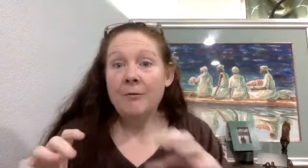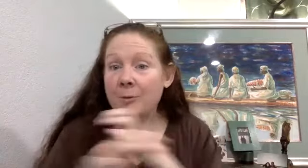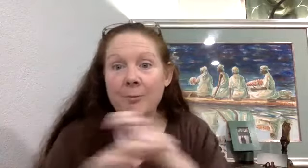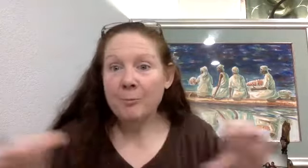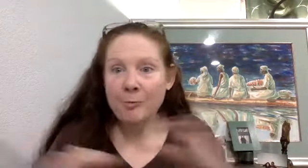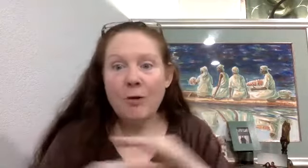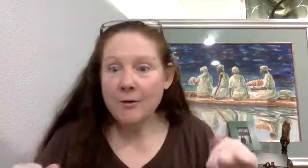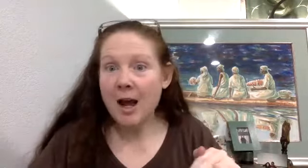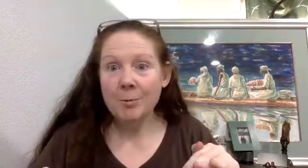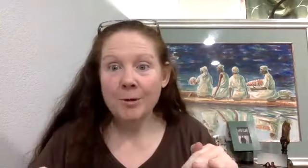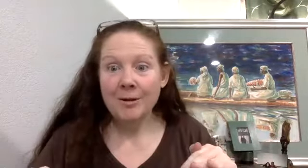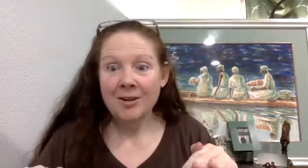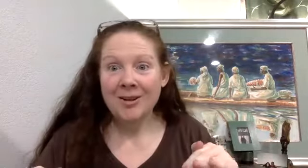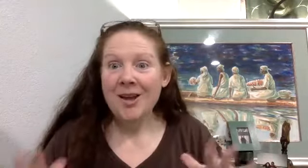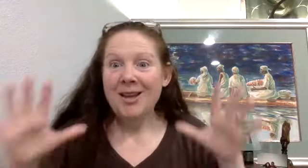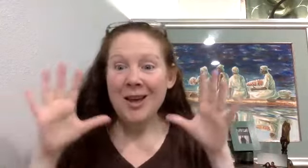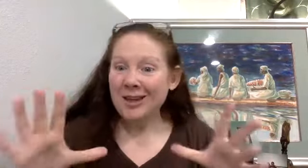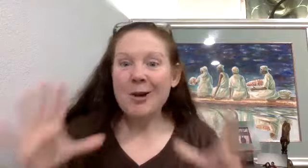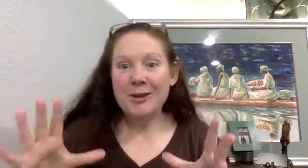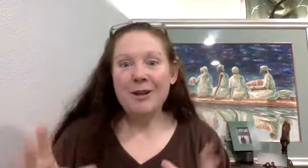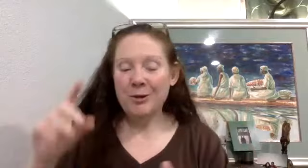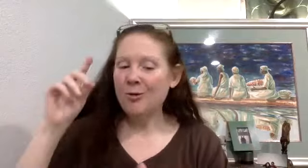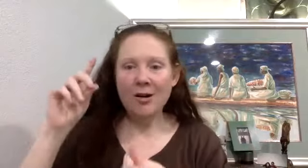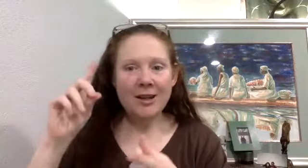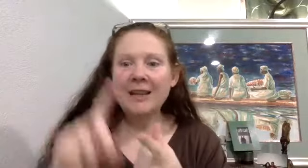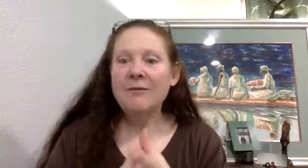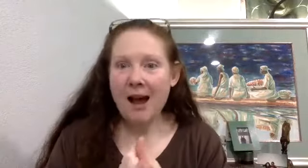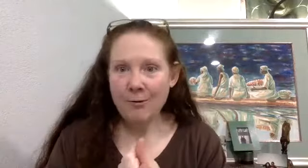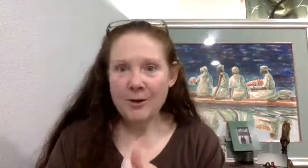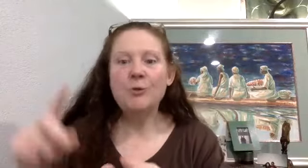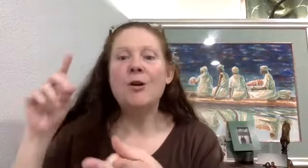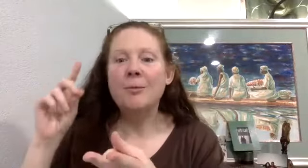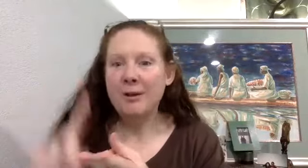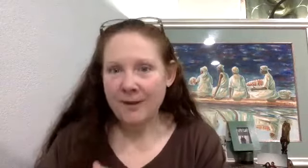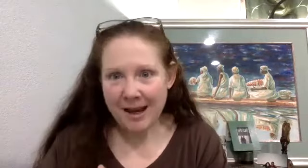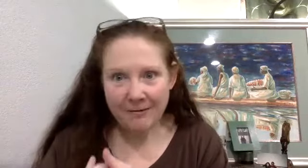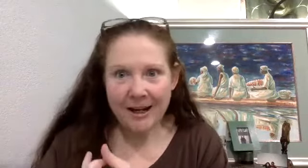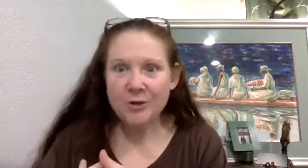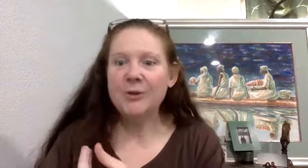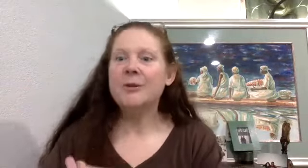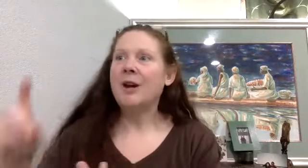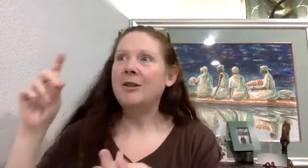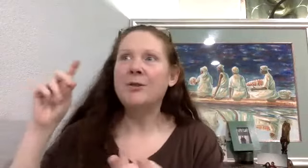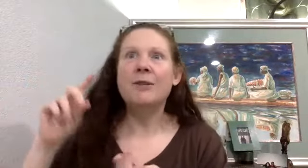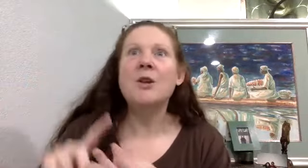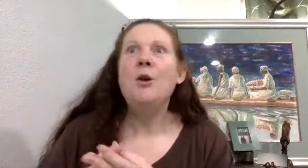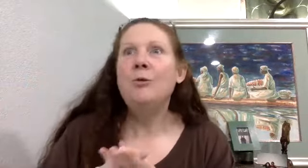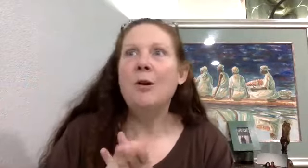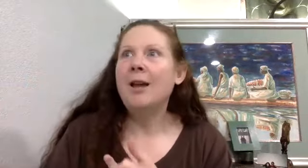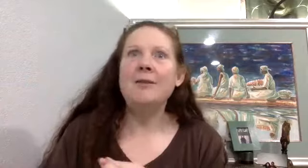from the ground up. Yeah. Those of us who aren't getting the virus, who don't commit financial suicide, those of us who don't end